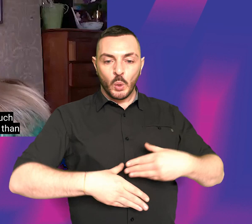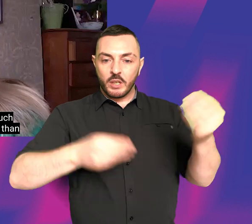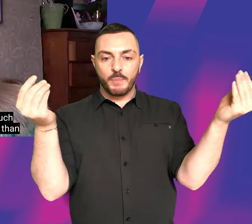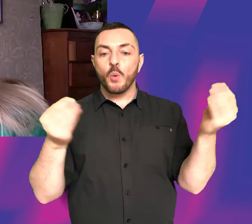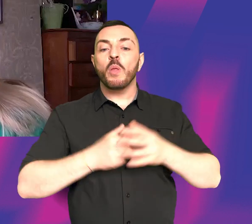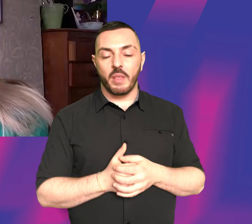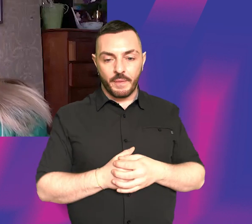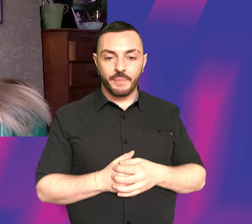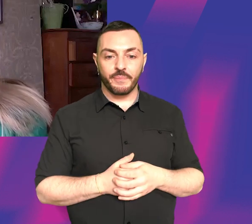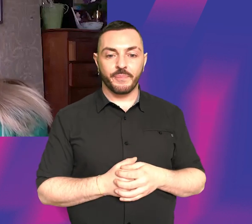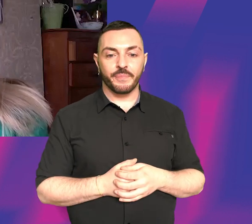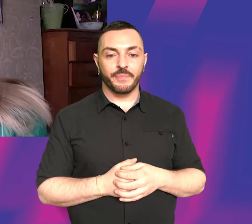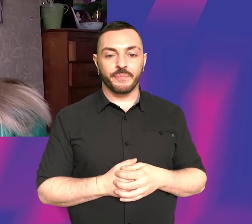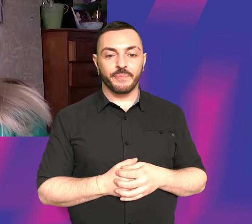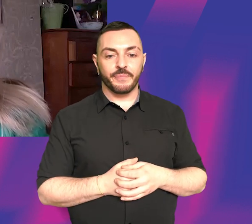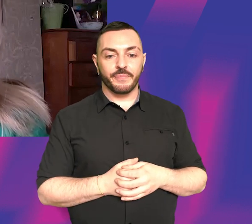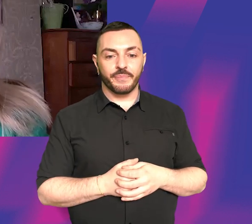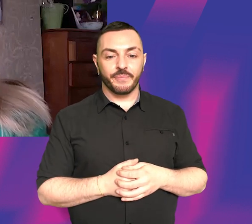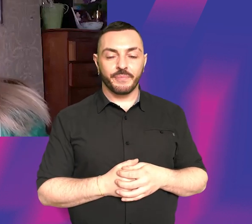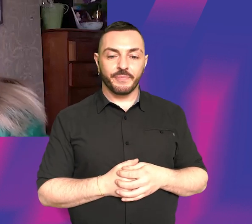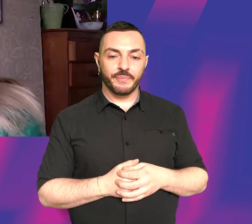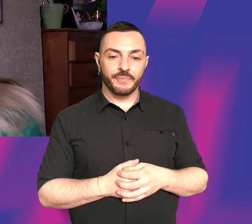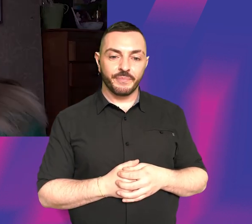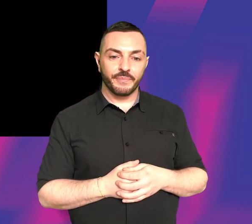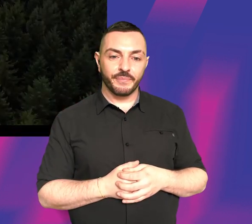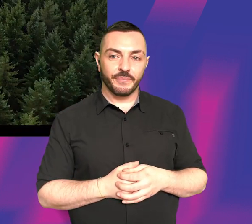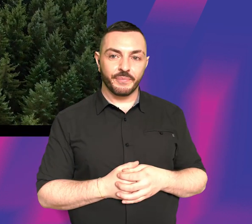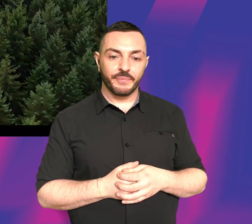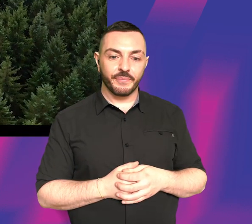much more smoothly than it had for any of any of the other things I'd written.